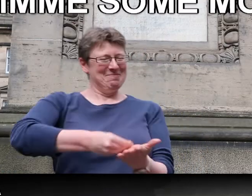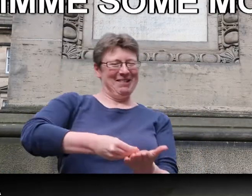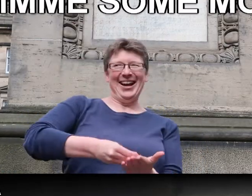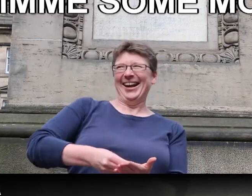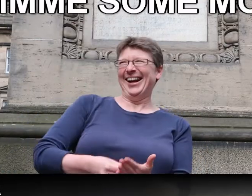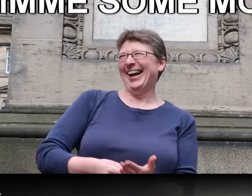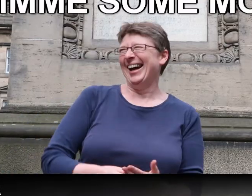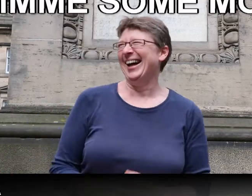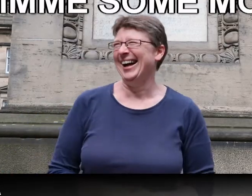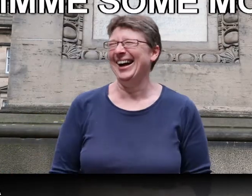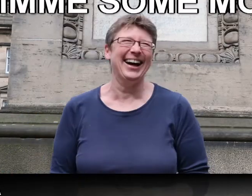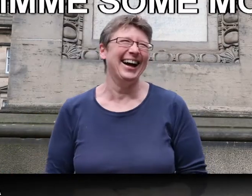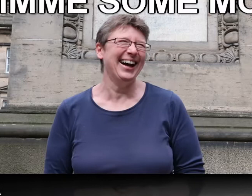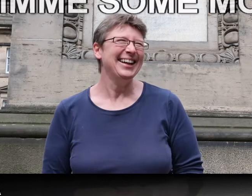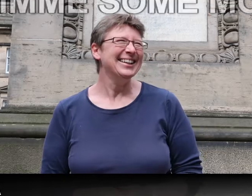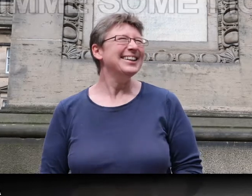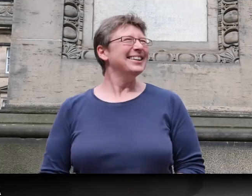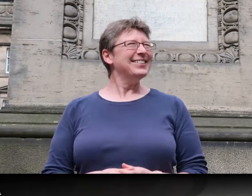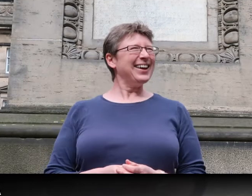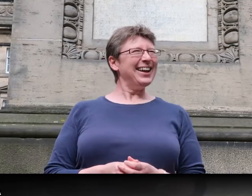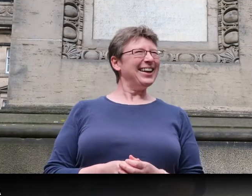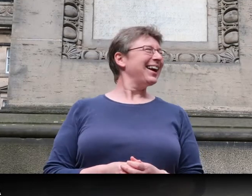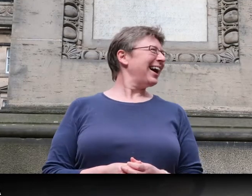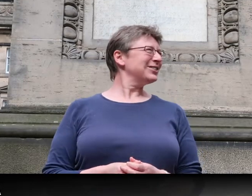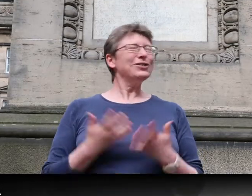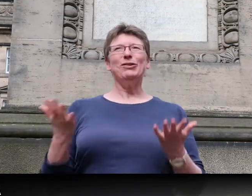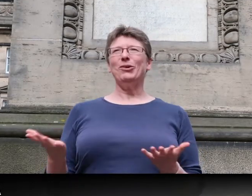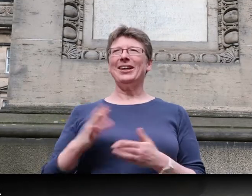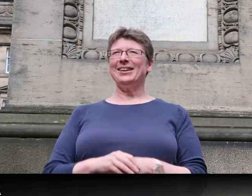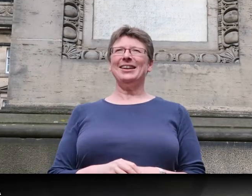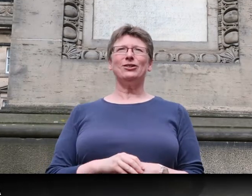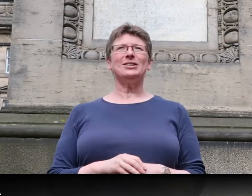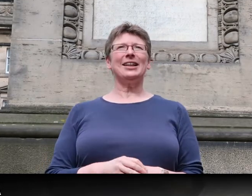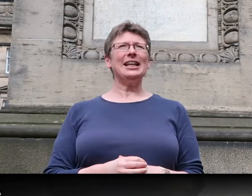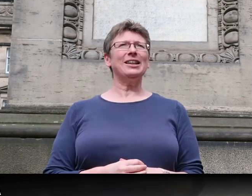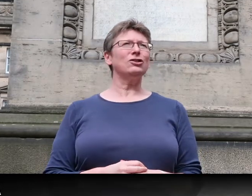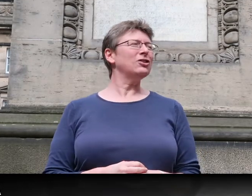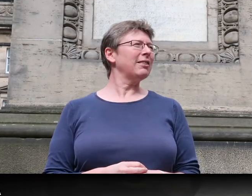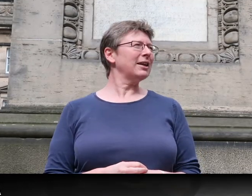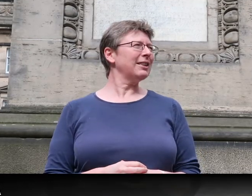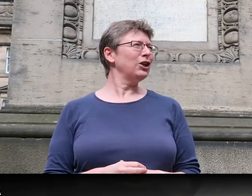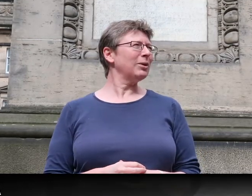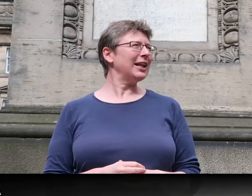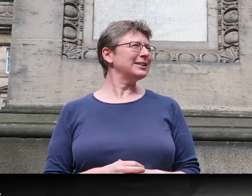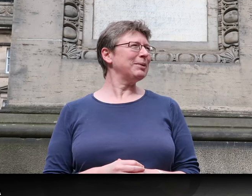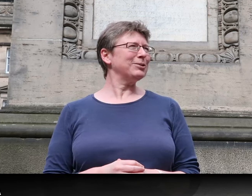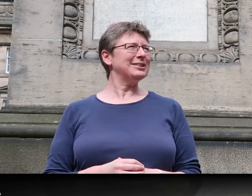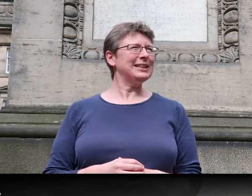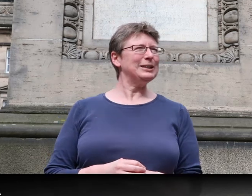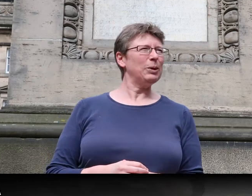I like that. Okay, I don't know if you want anything else, is there anything else you can think that you would like to be able to say to